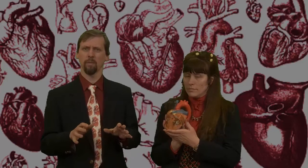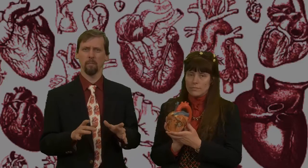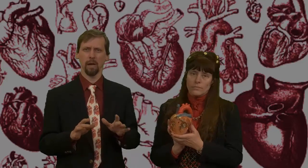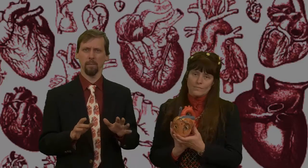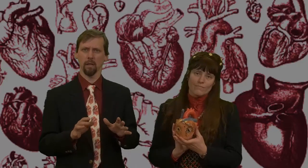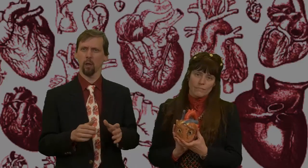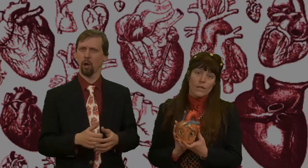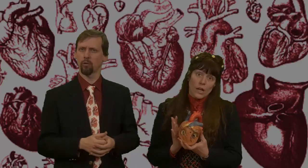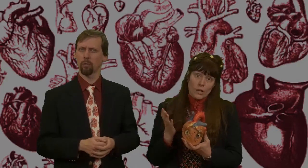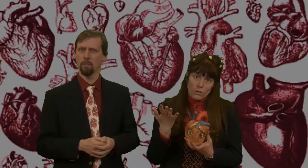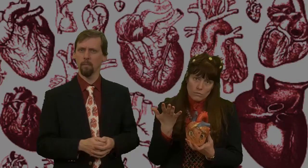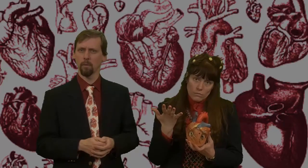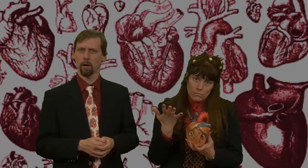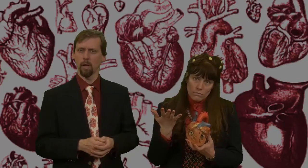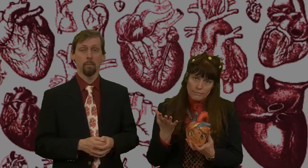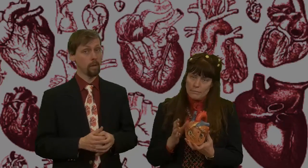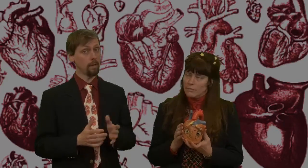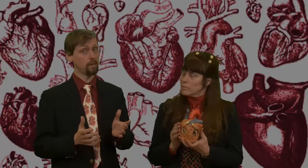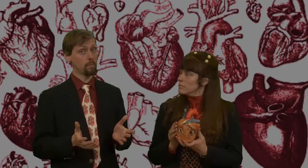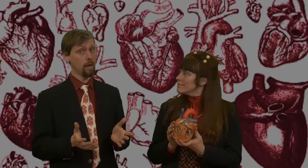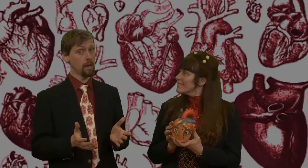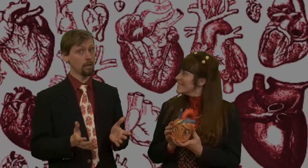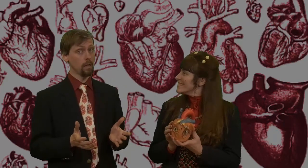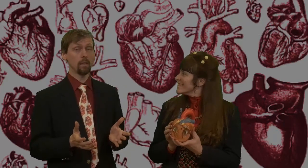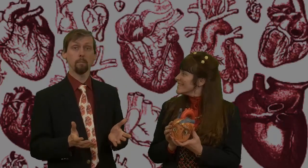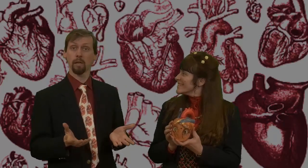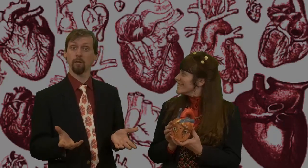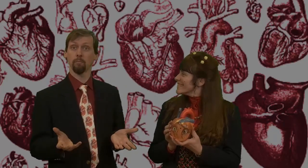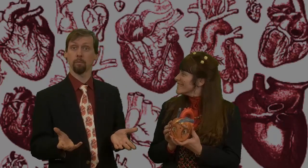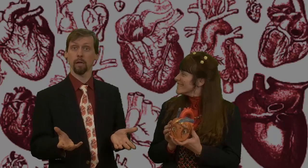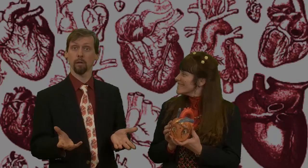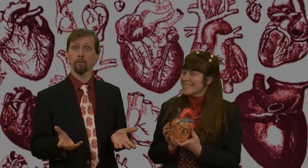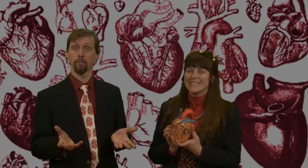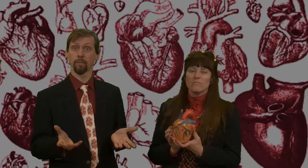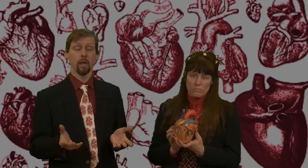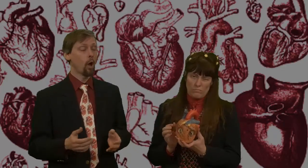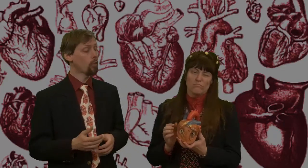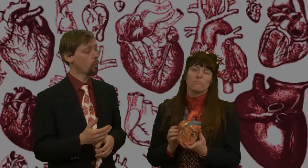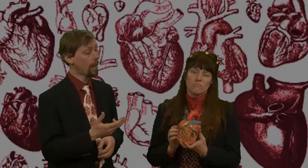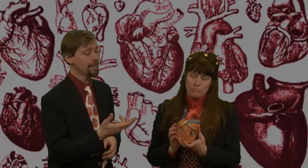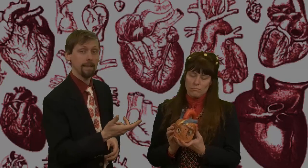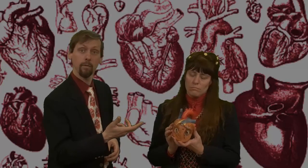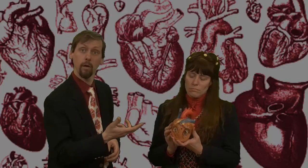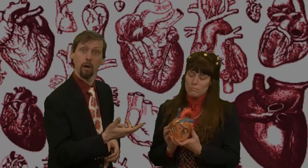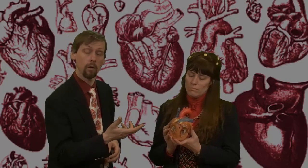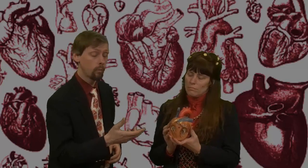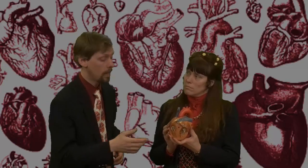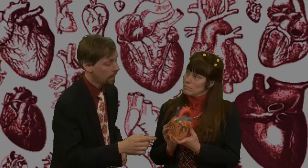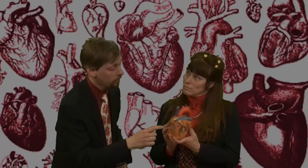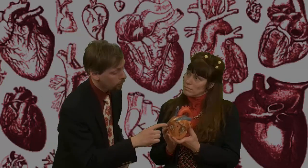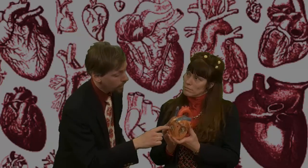that might be a little hard to remember, but we have a mnemonic that makes it a breeze. On the right side of the heart, we have the right